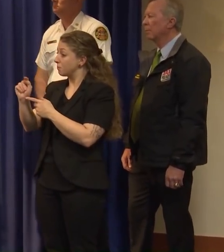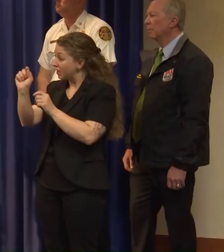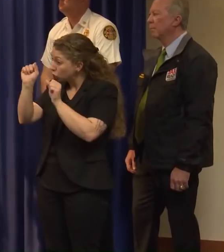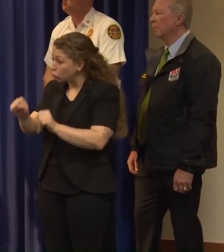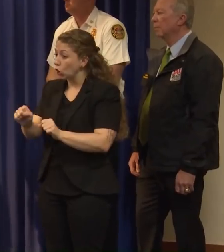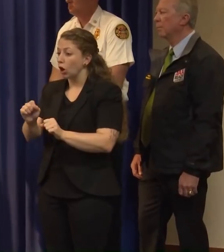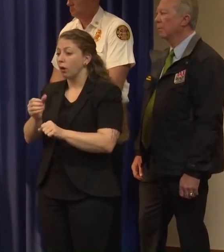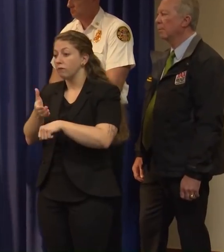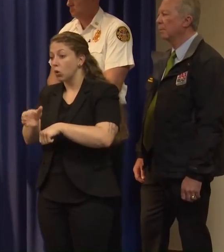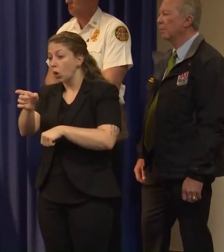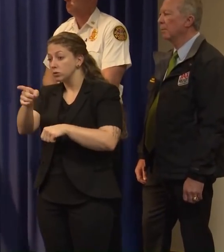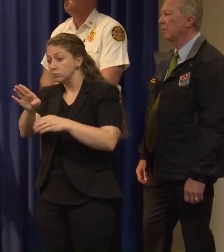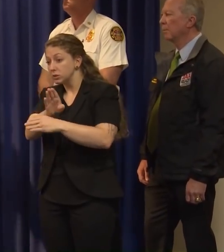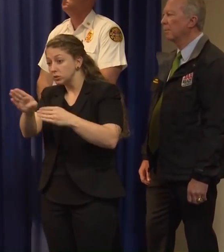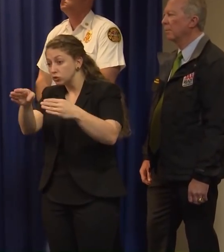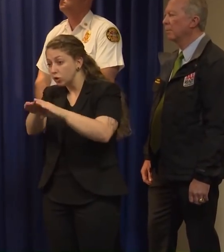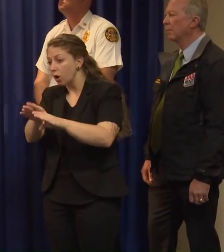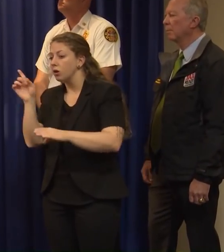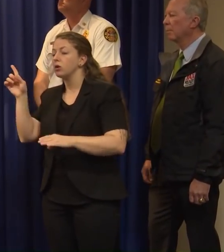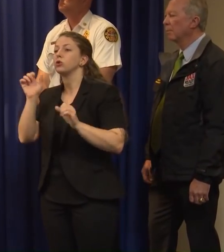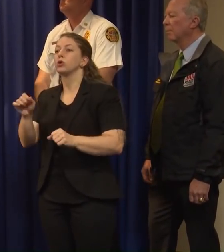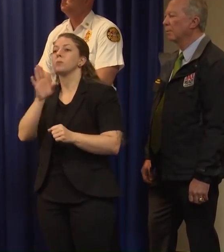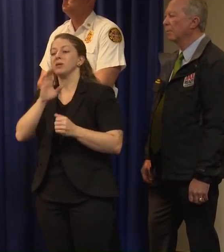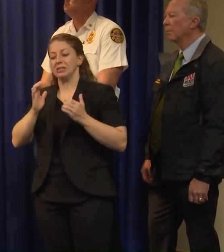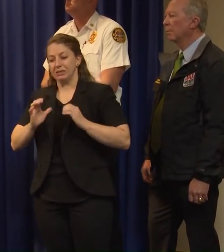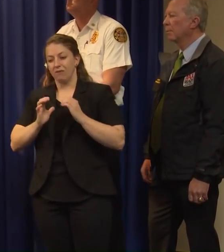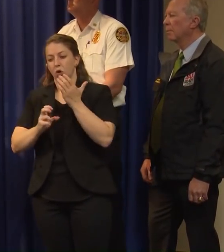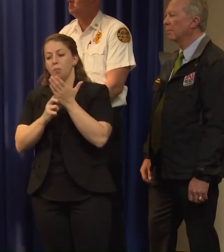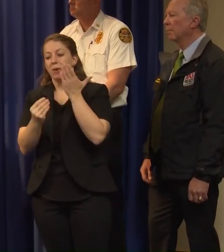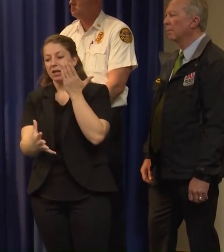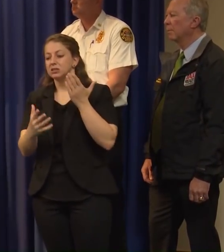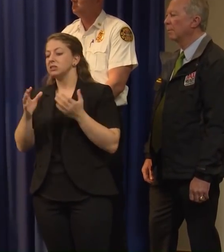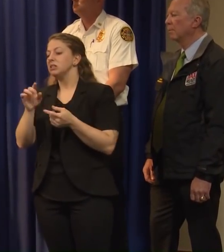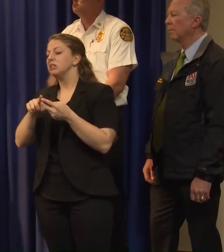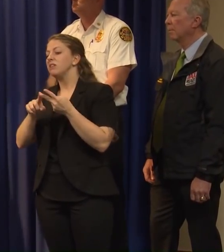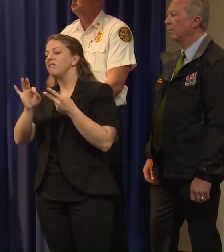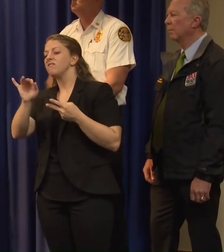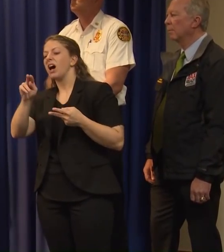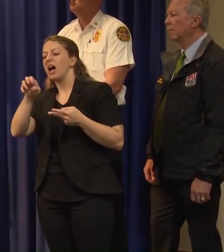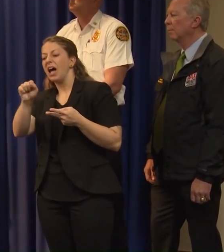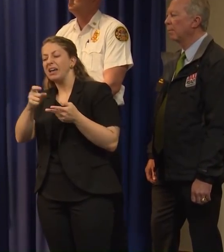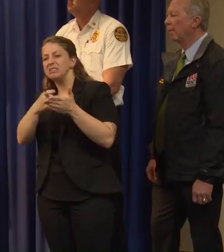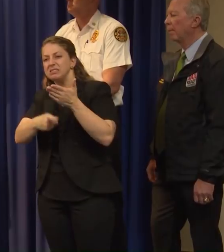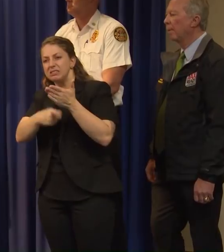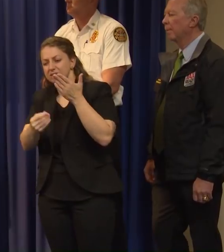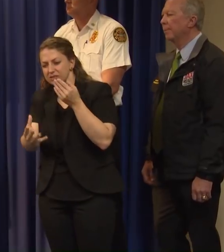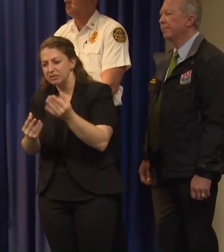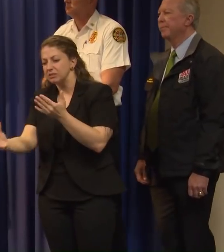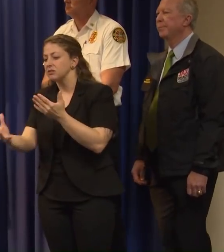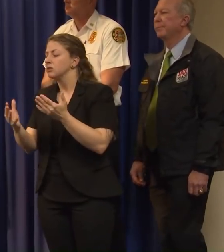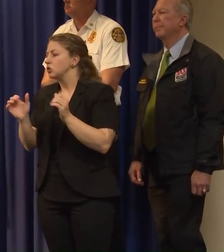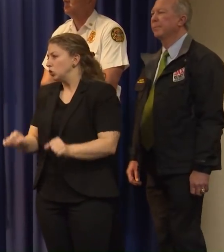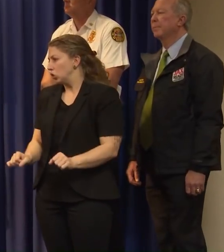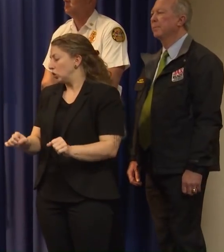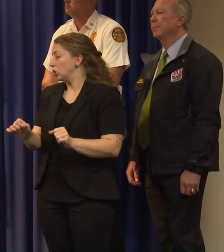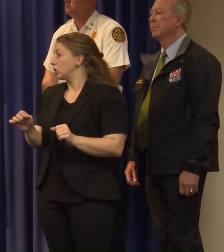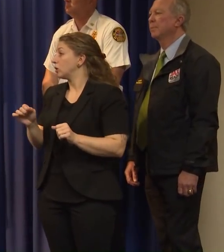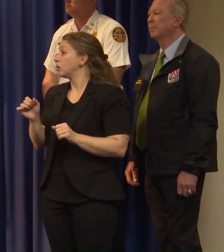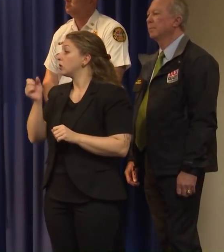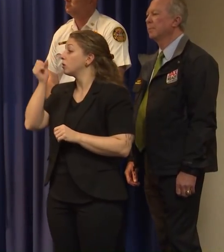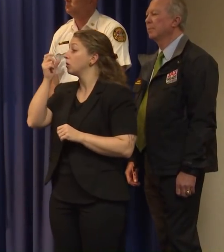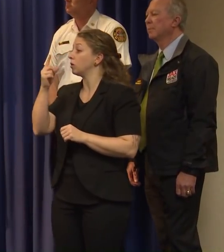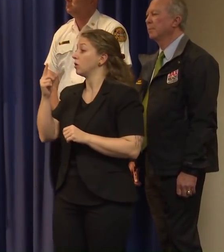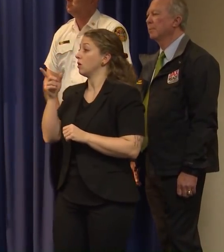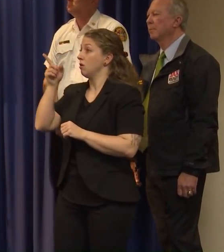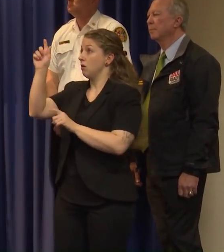So some of that could be civil penalties and fines. And again, as the department of business and professional regulation takes the lead in enforcing some of the